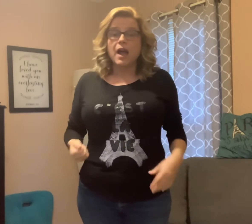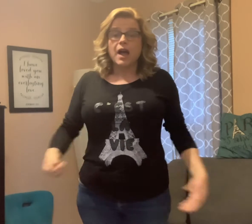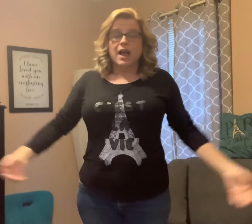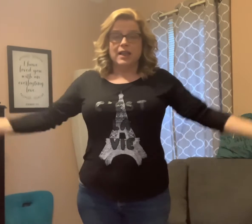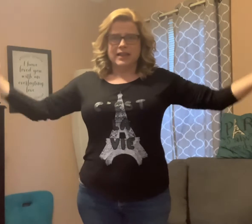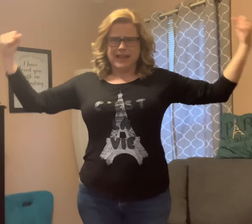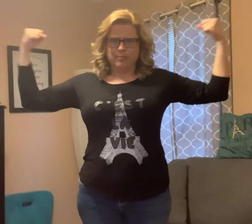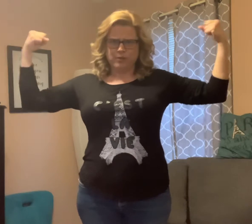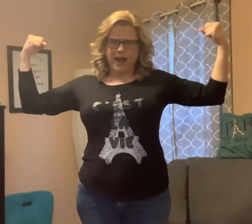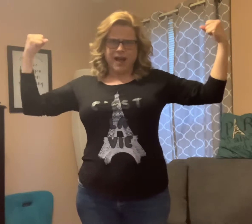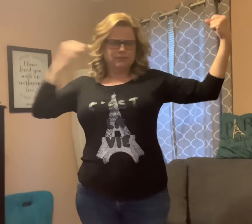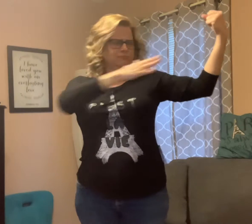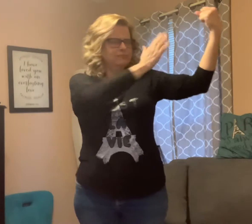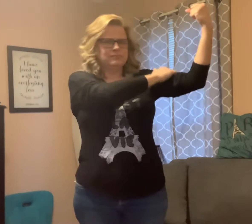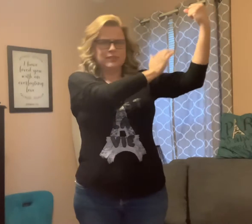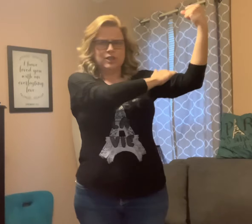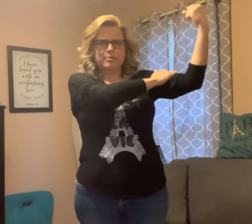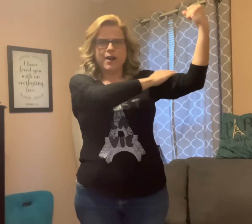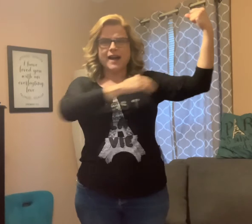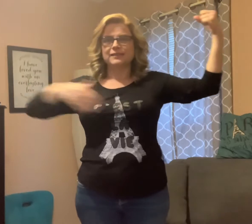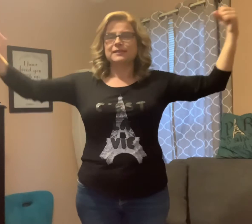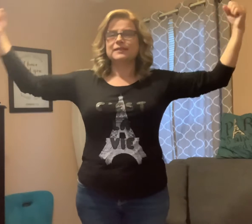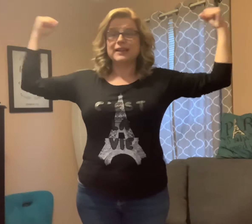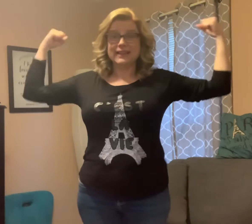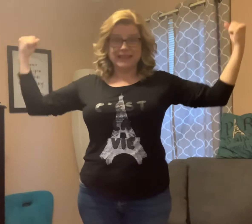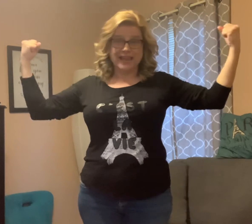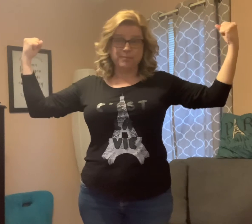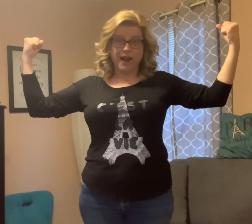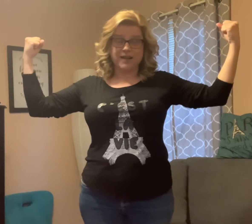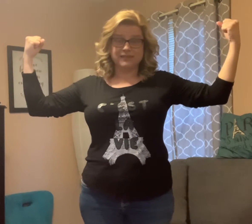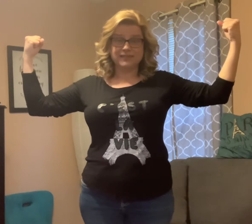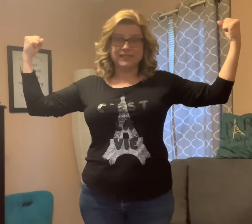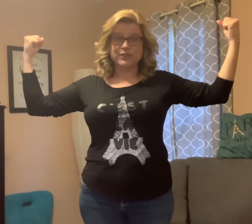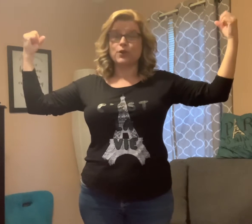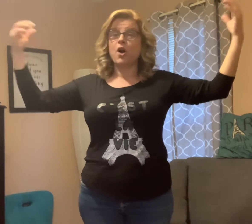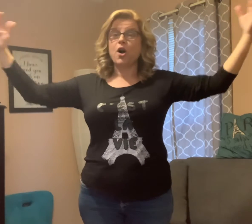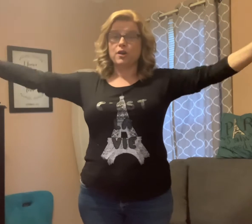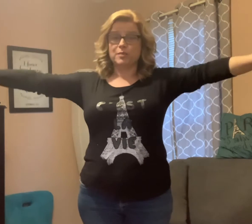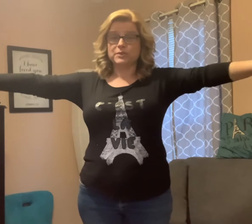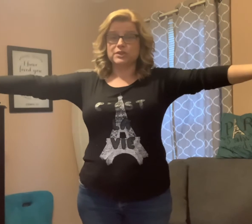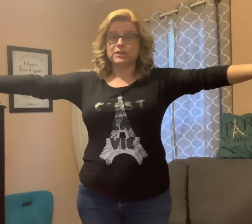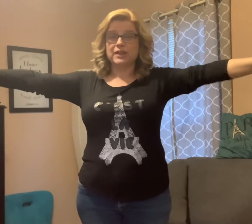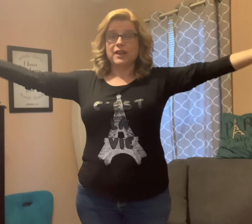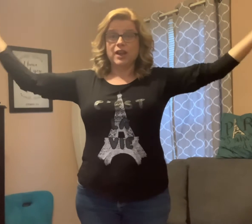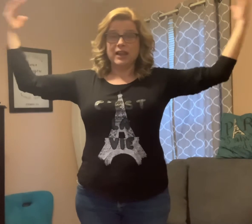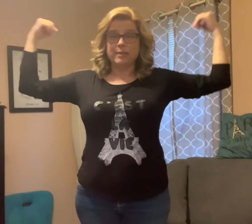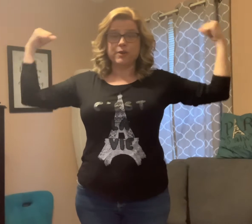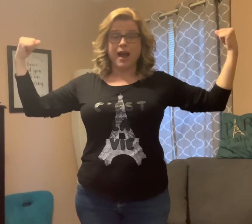Les bras. Le bras. Les bras. Your arms. Les bras.